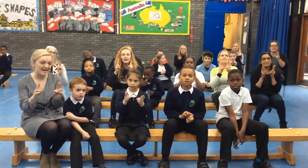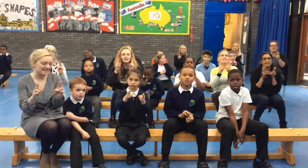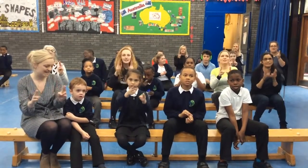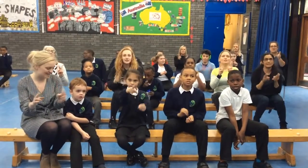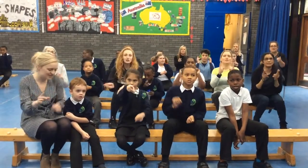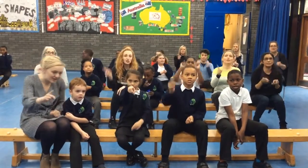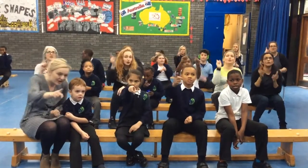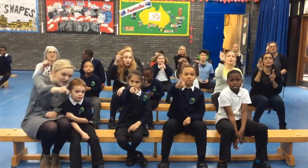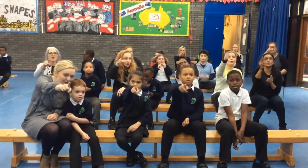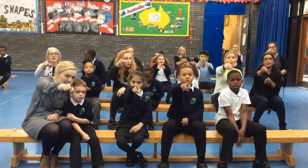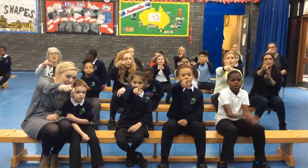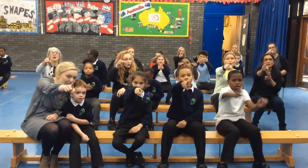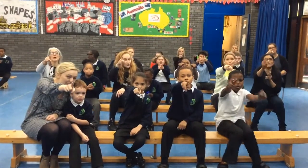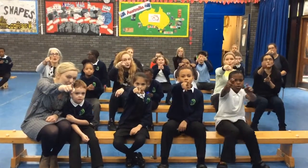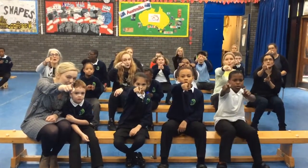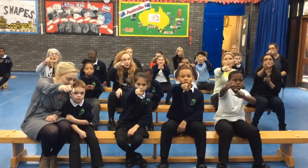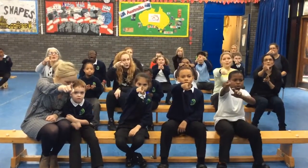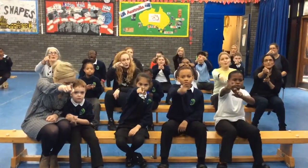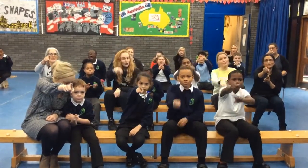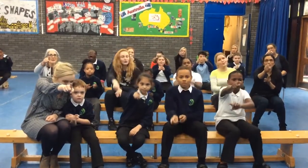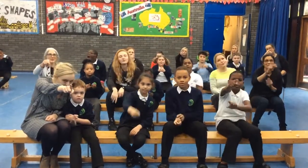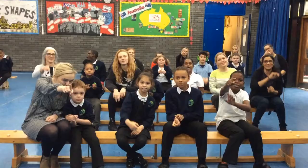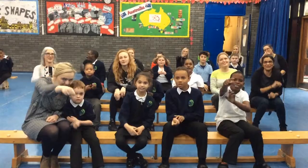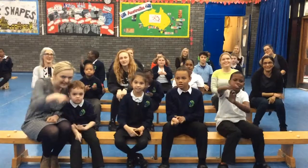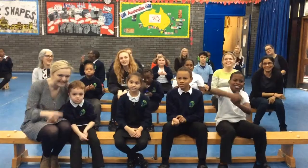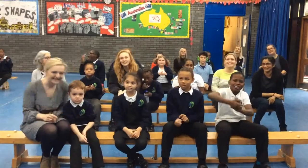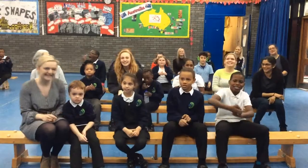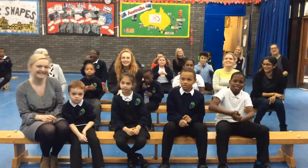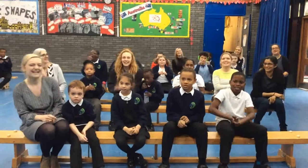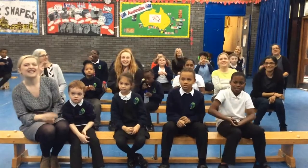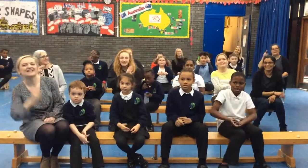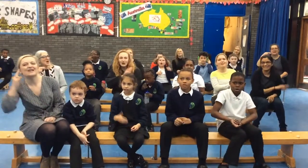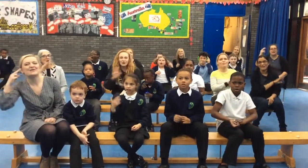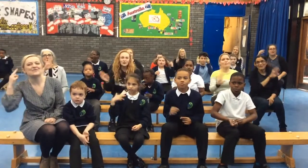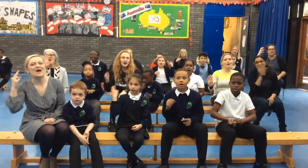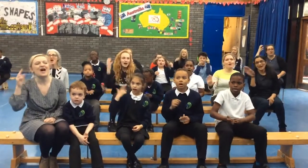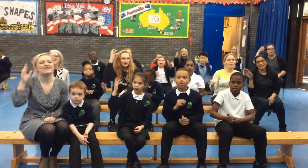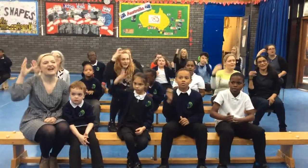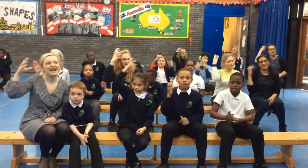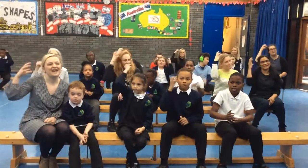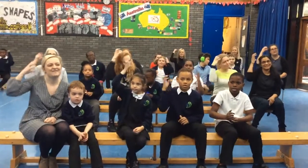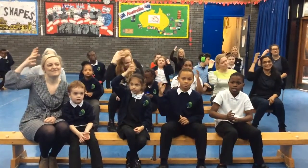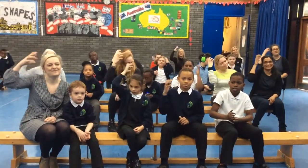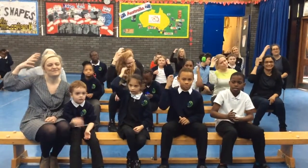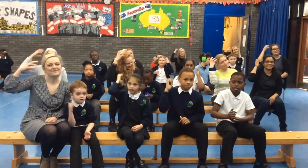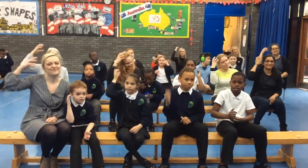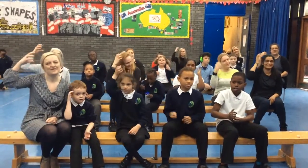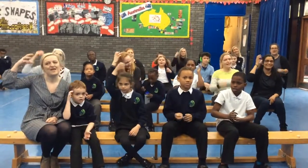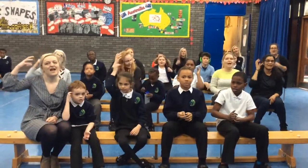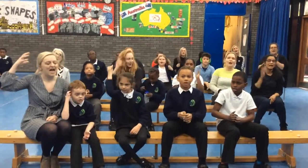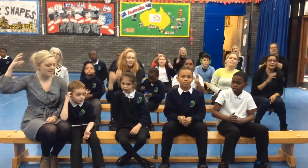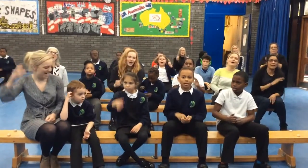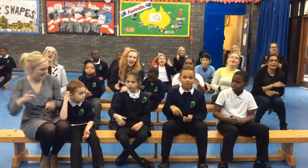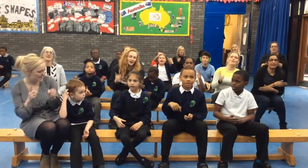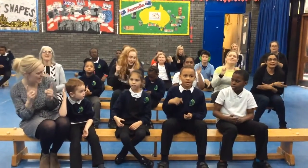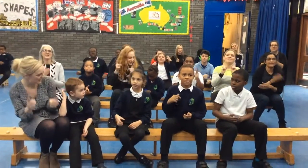message to you Say don't worry about a